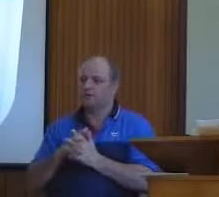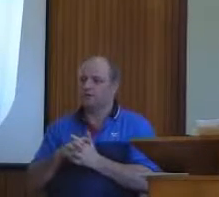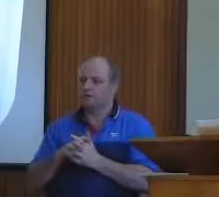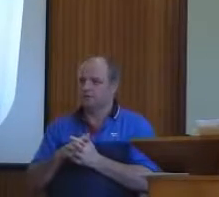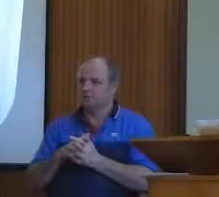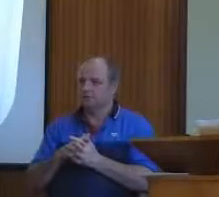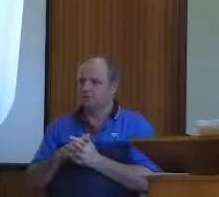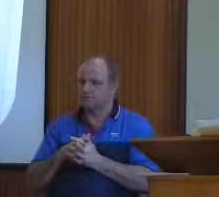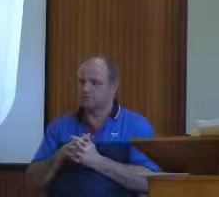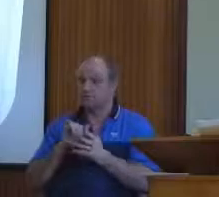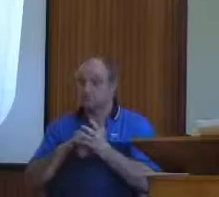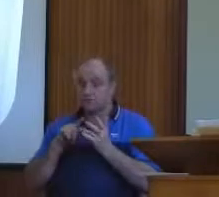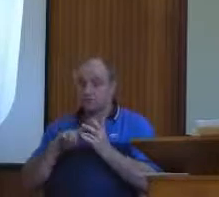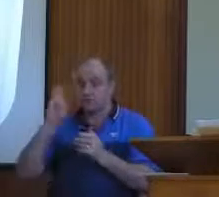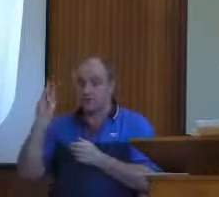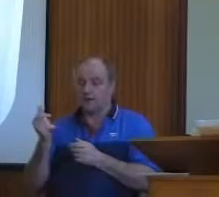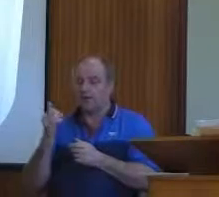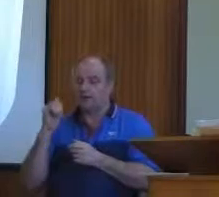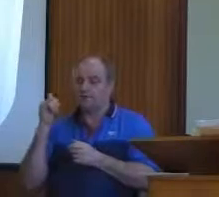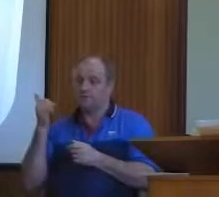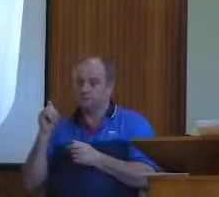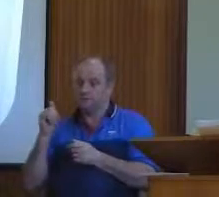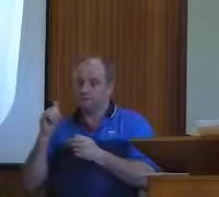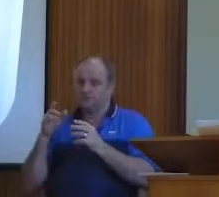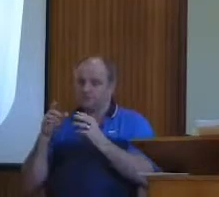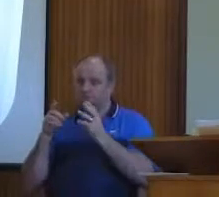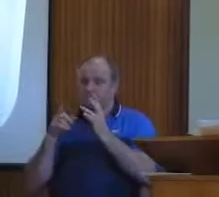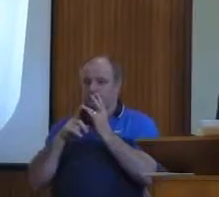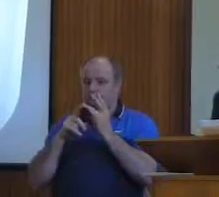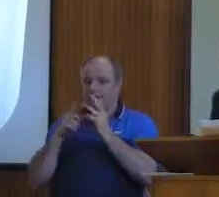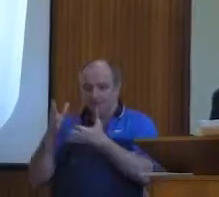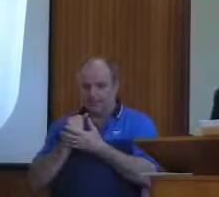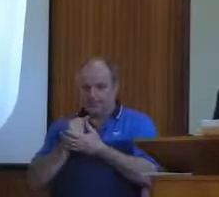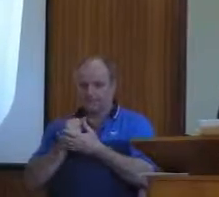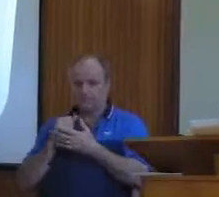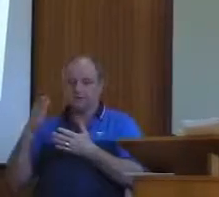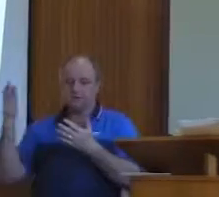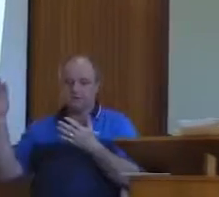So that they may obtain the salvation, which is in Jesus Christ, with eternal glory.